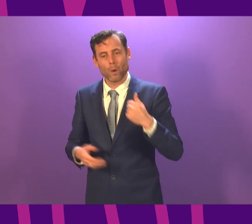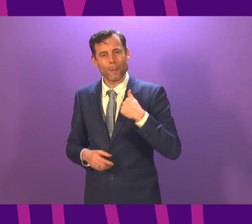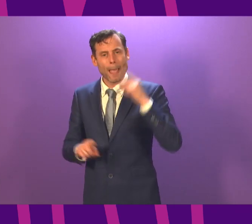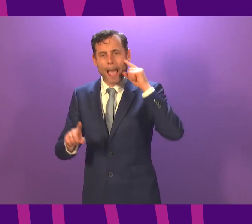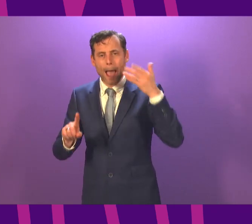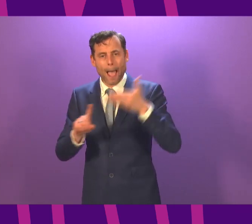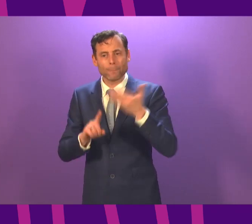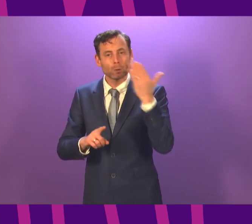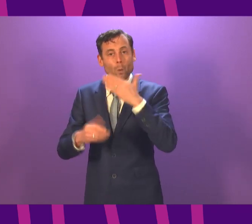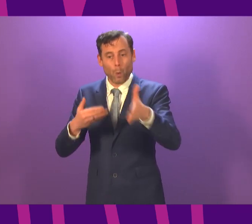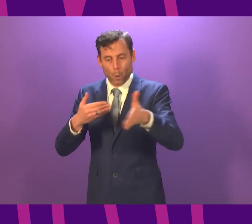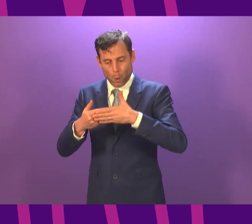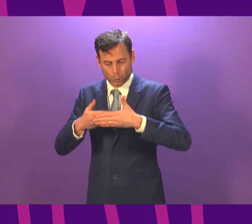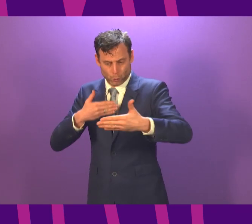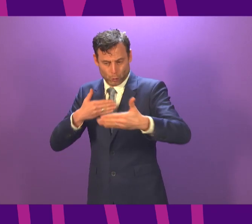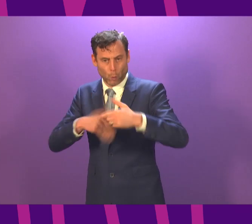as we can possibly make it.